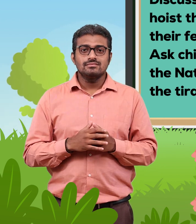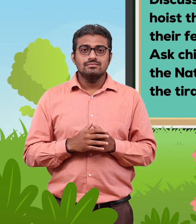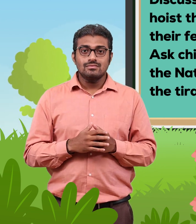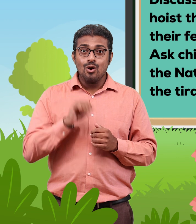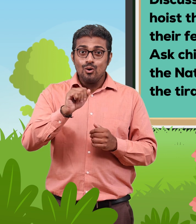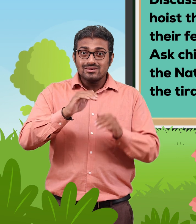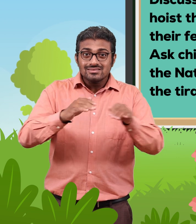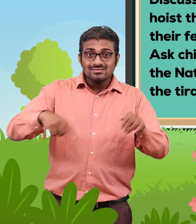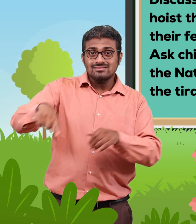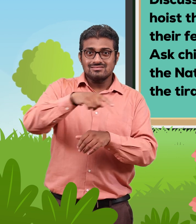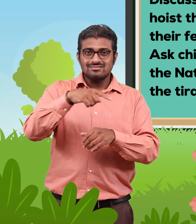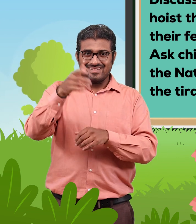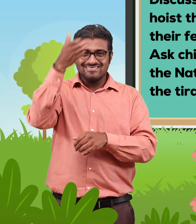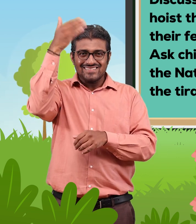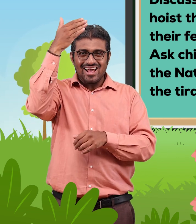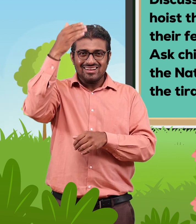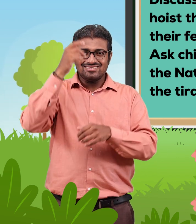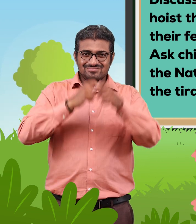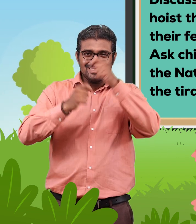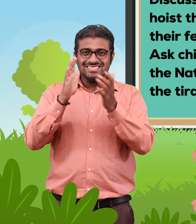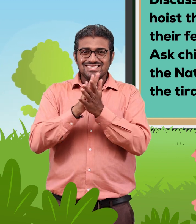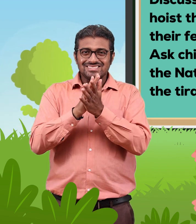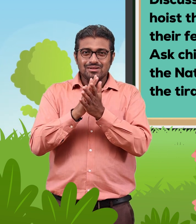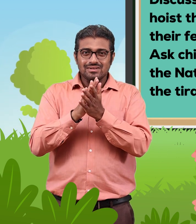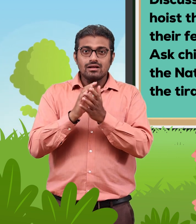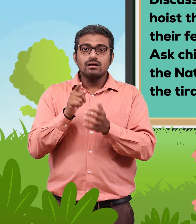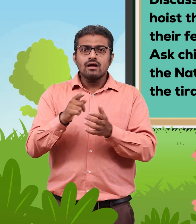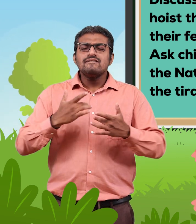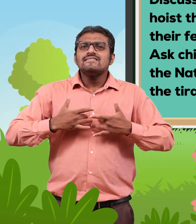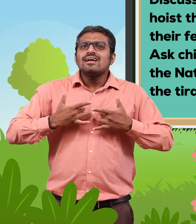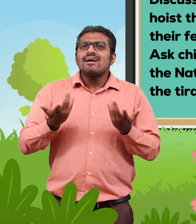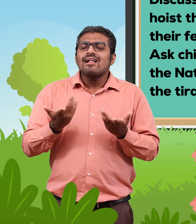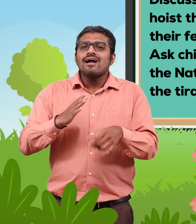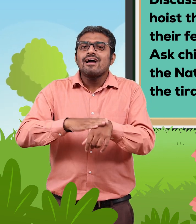Let the children express their feelings about the national celebrations.